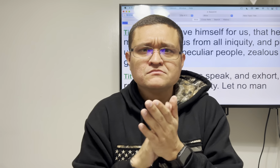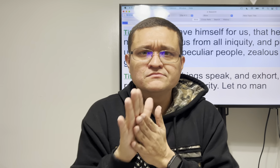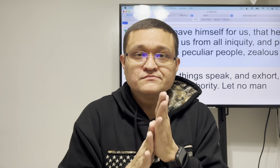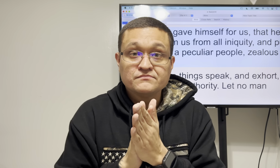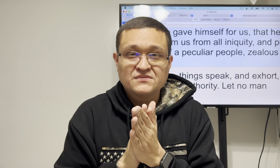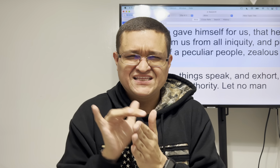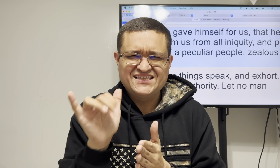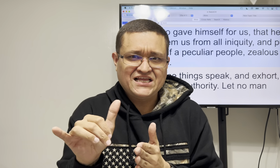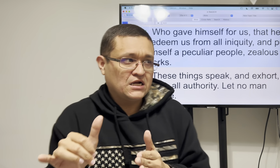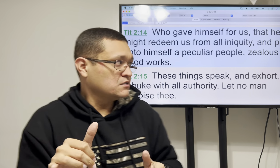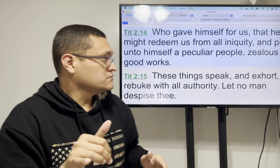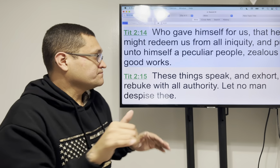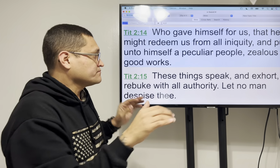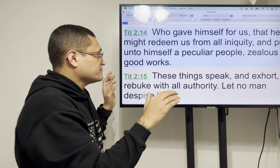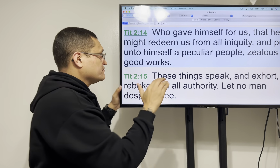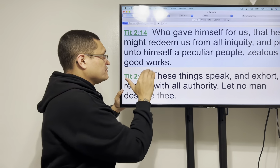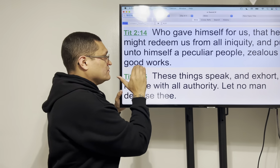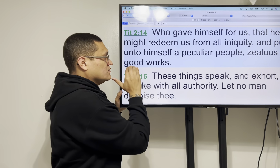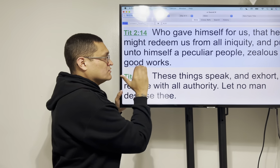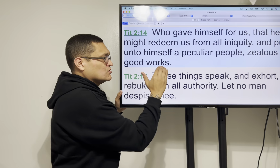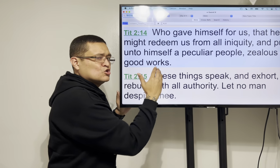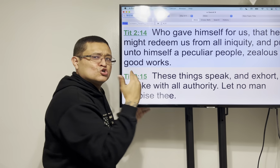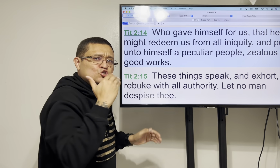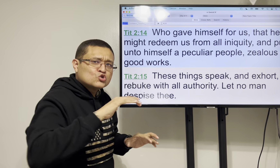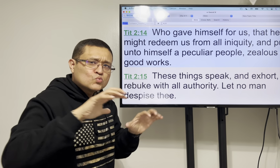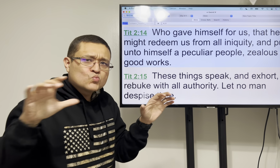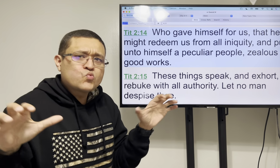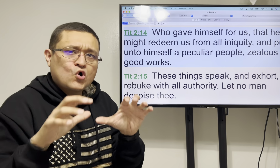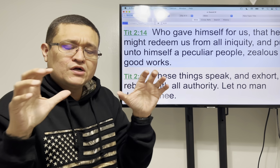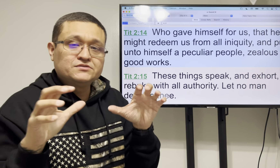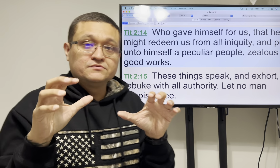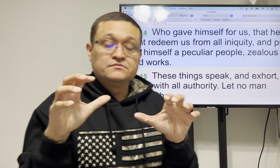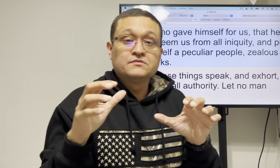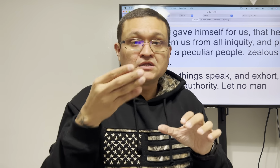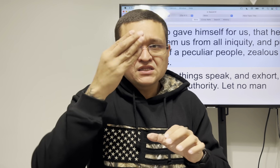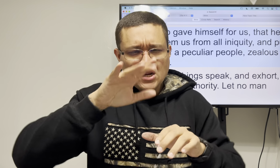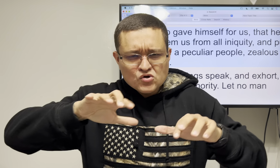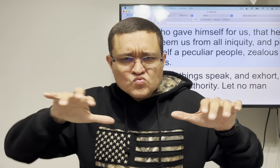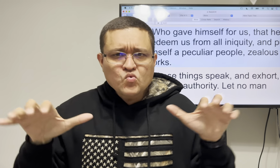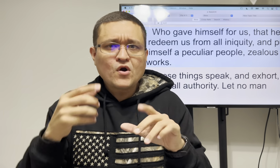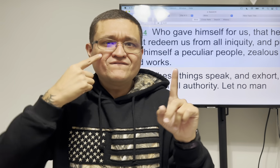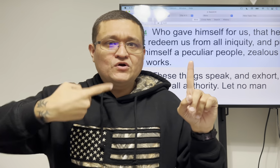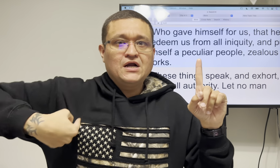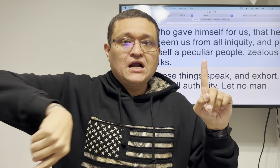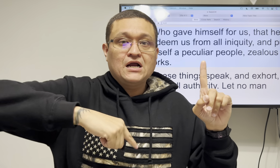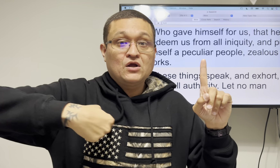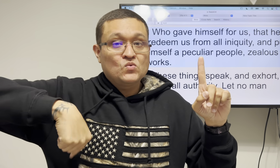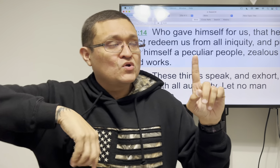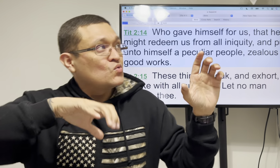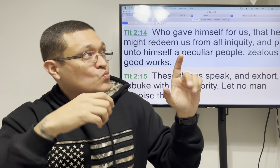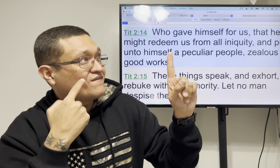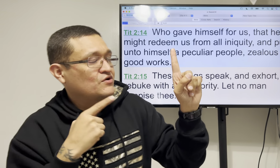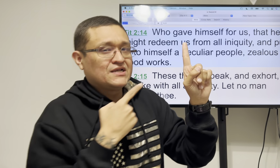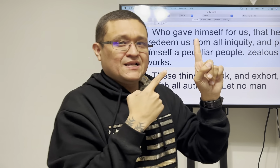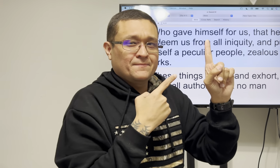so this is zealous of good works meaning you are motivated you want to do what we need to do for God